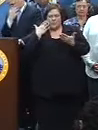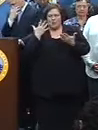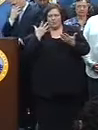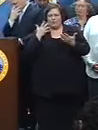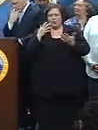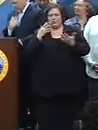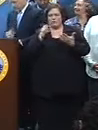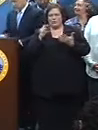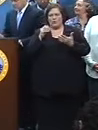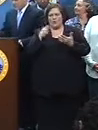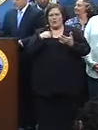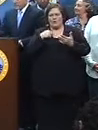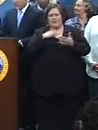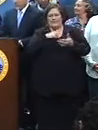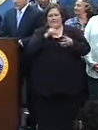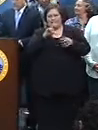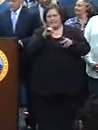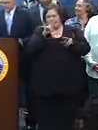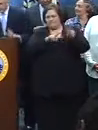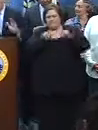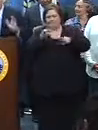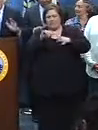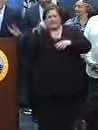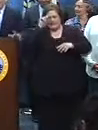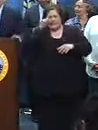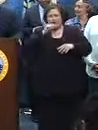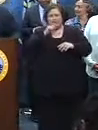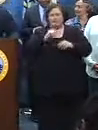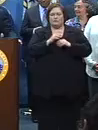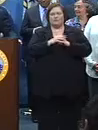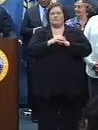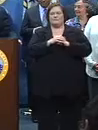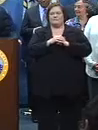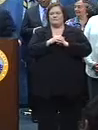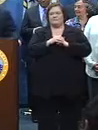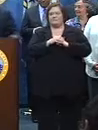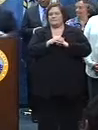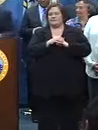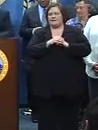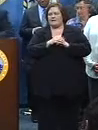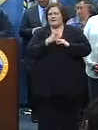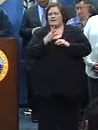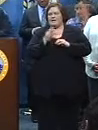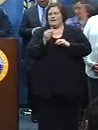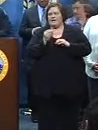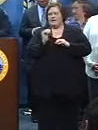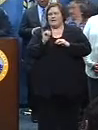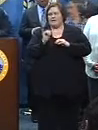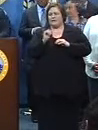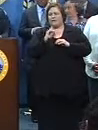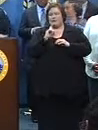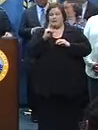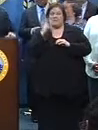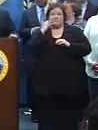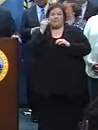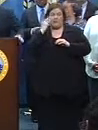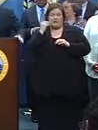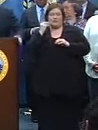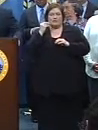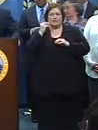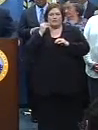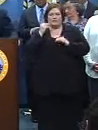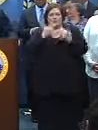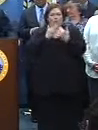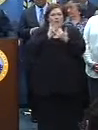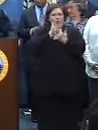on our success this year. And I'll end with this. It was quite an experience to move through the French